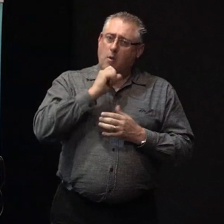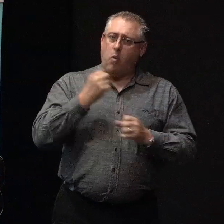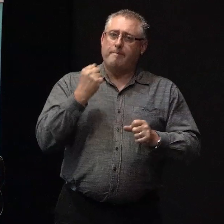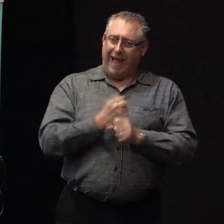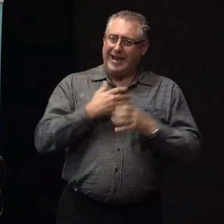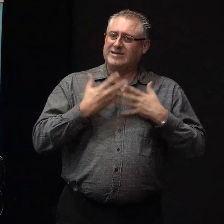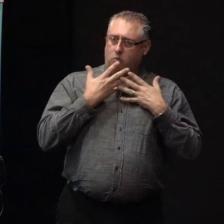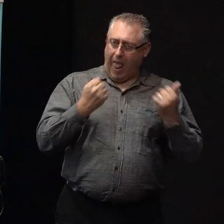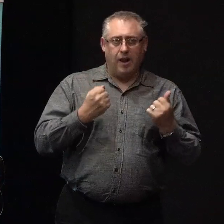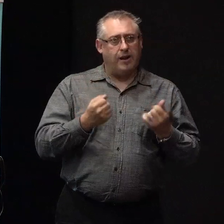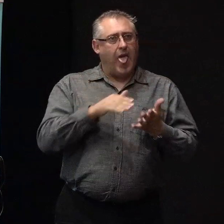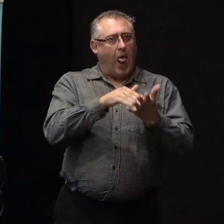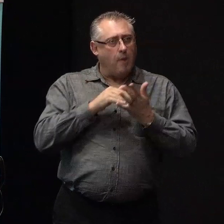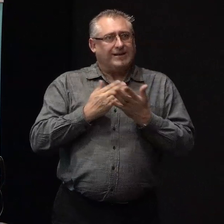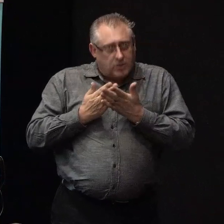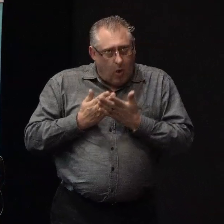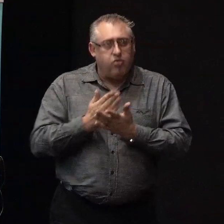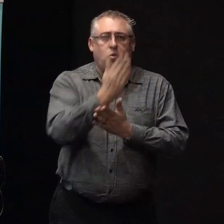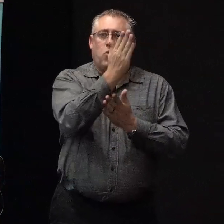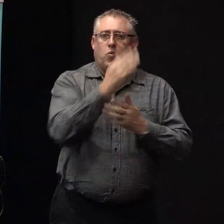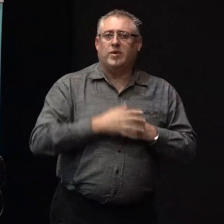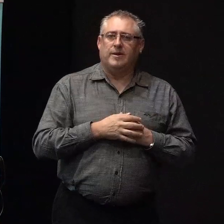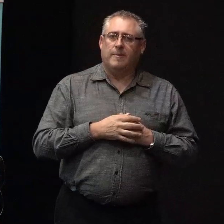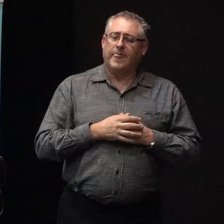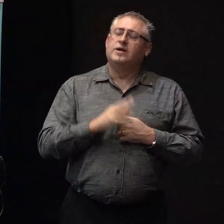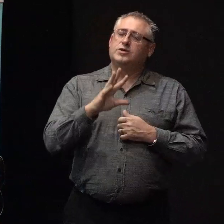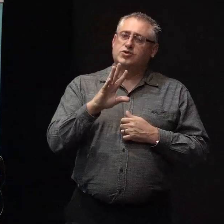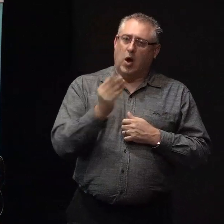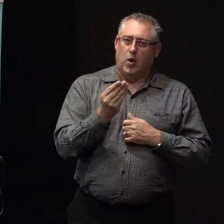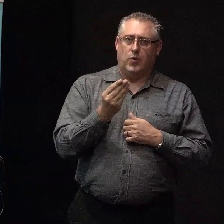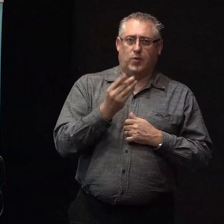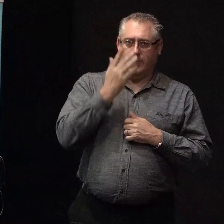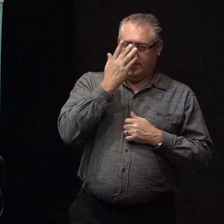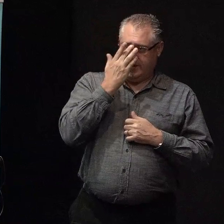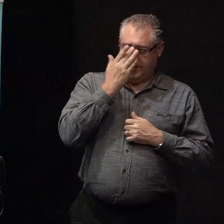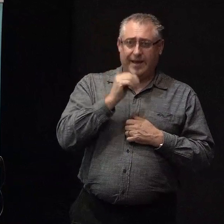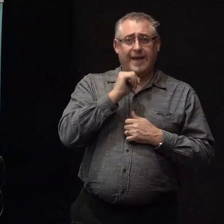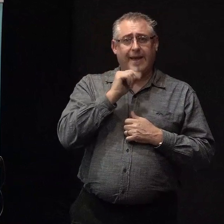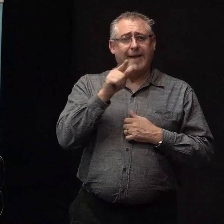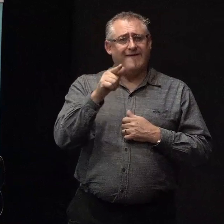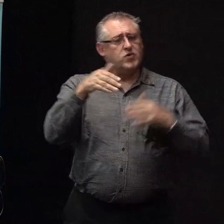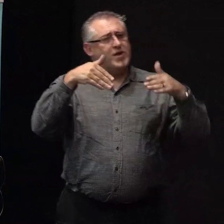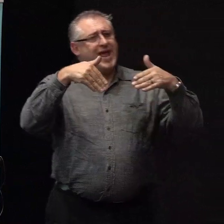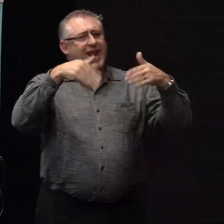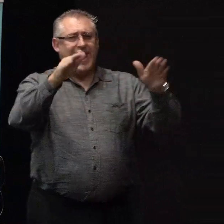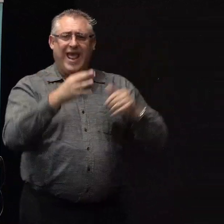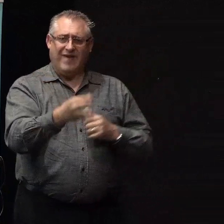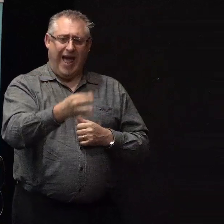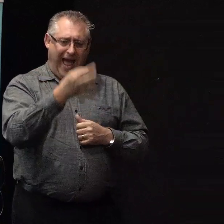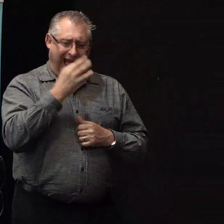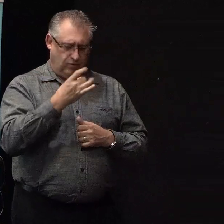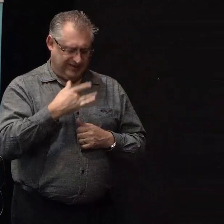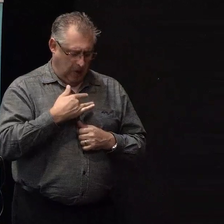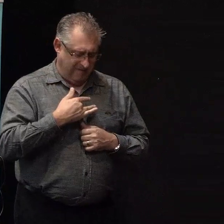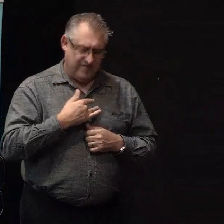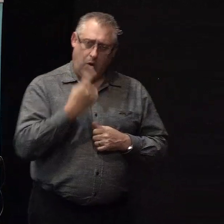well and get us through this. And so, if you leave asking yourself one question from this,